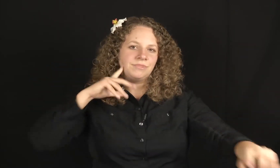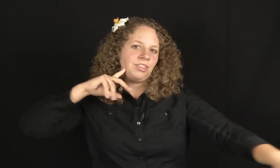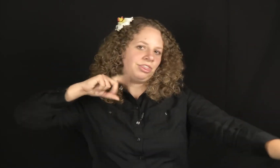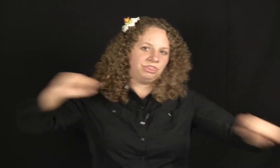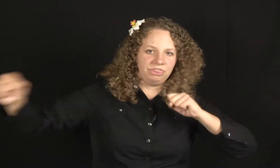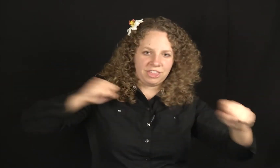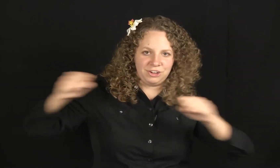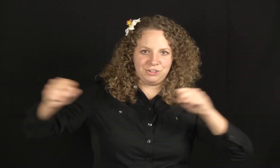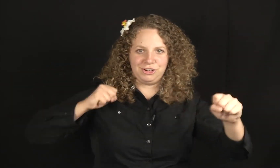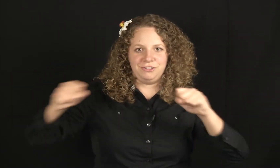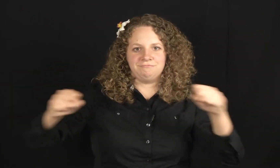Thunder.